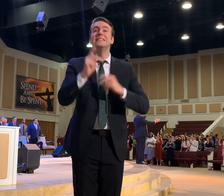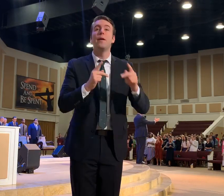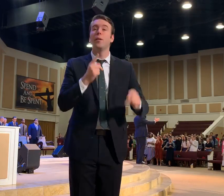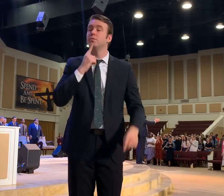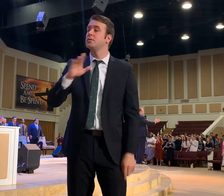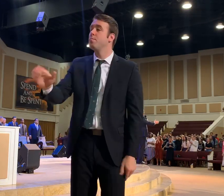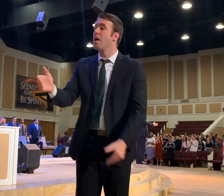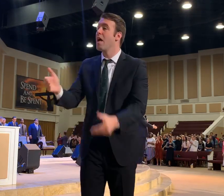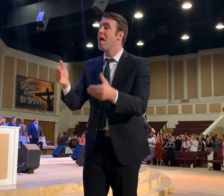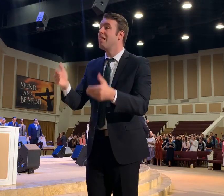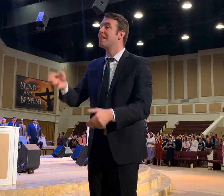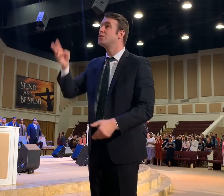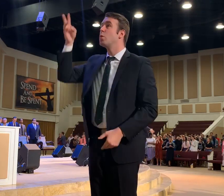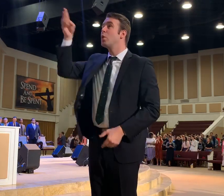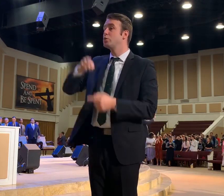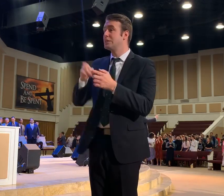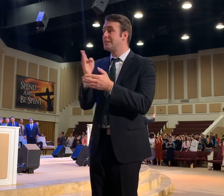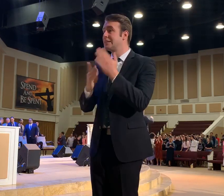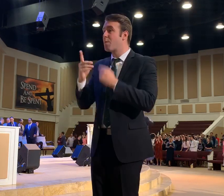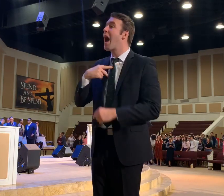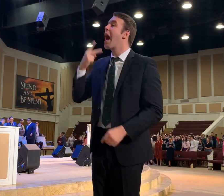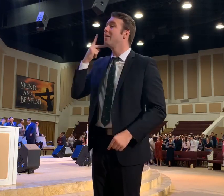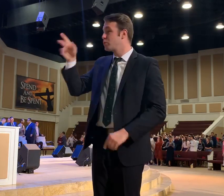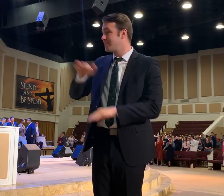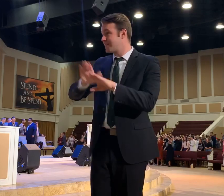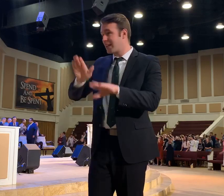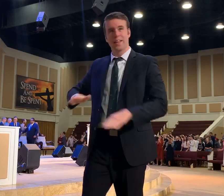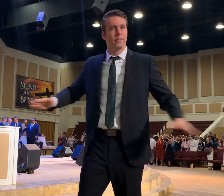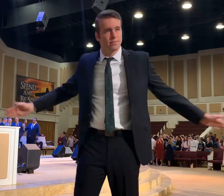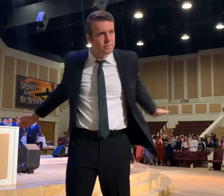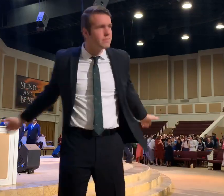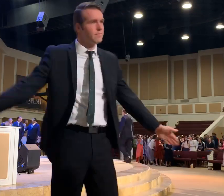And say let's witness to somebody. And I'll see you Sunday.